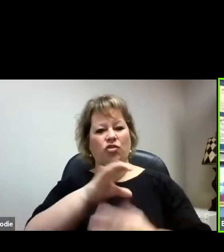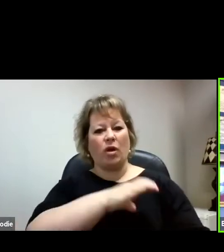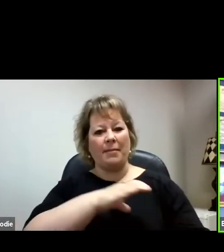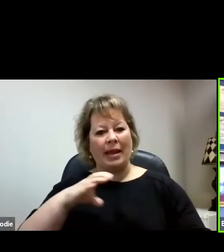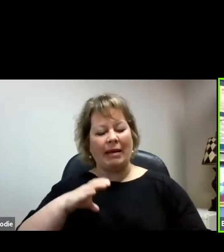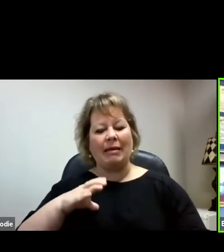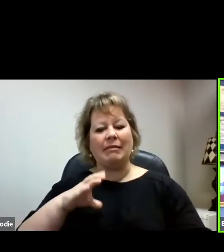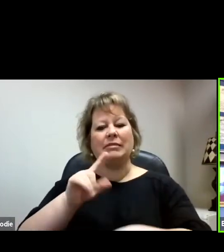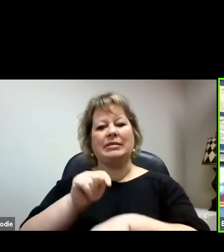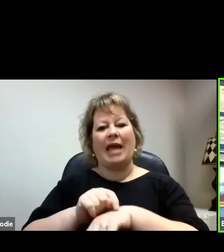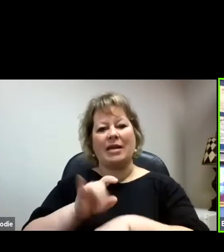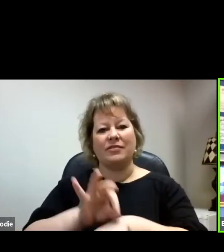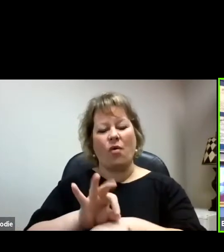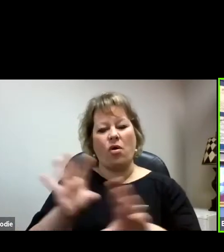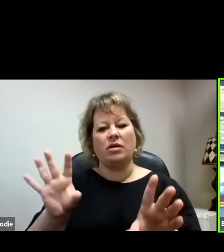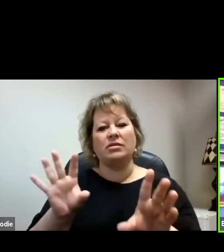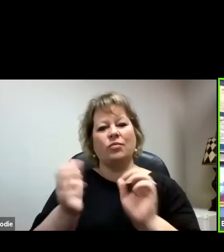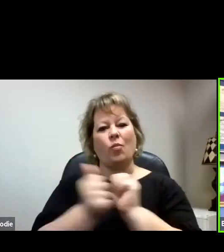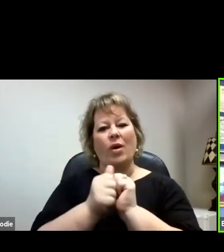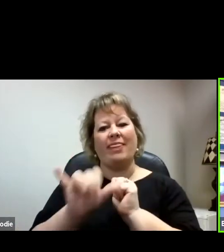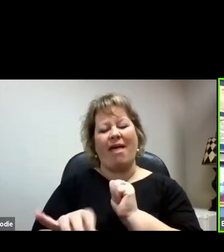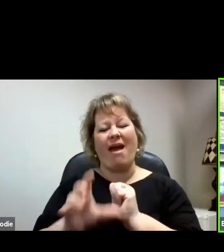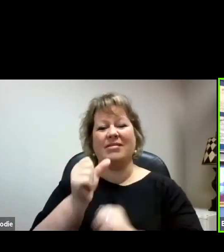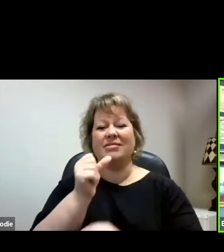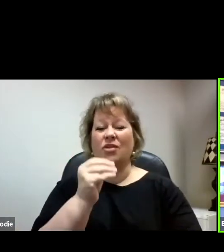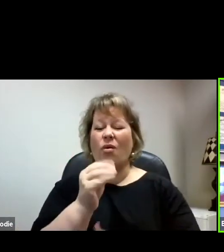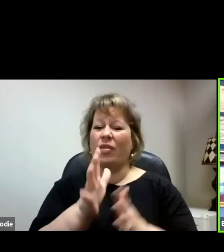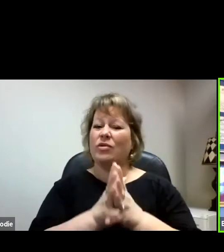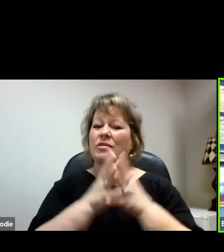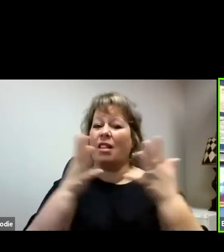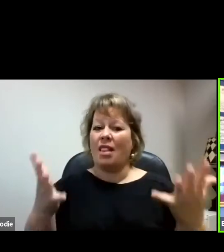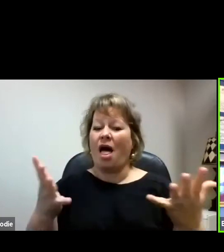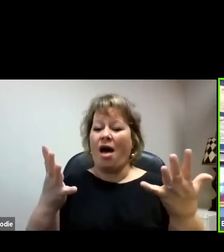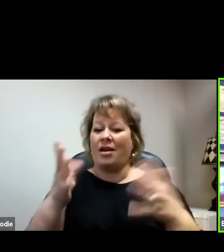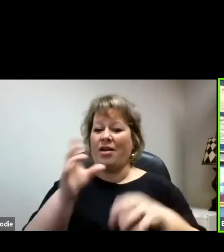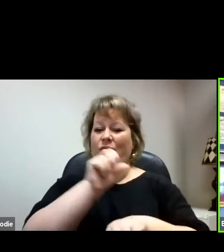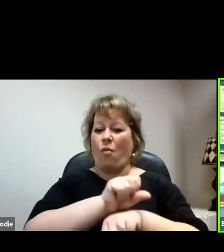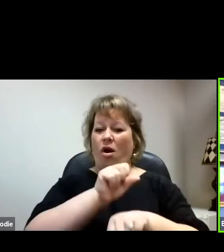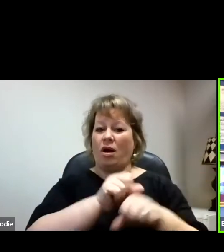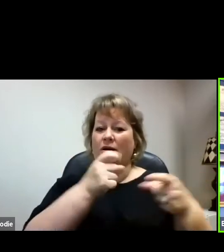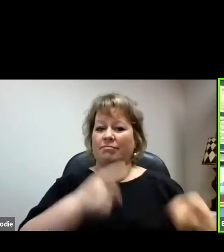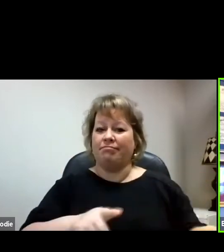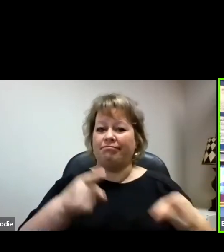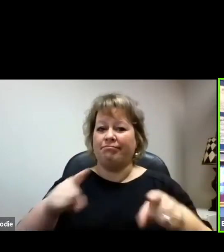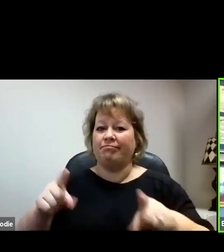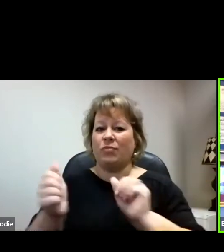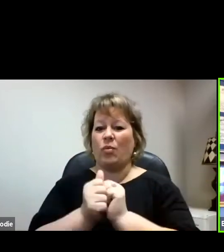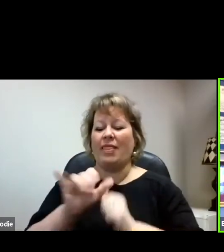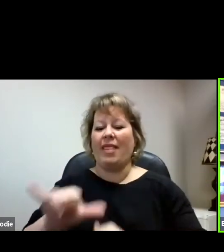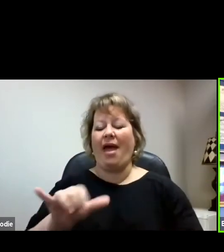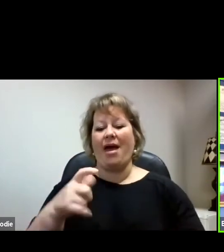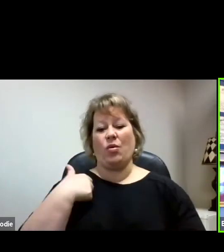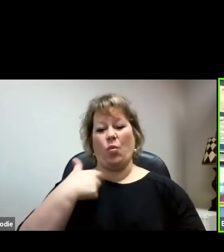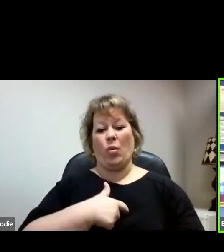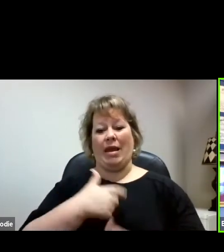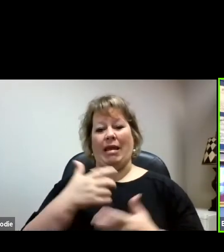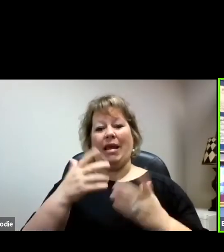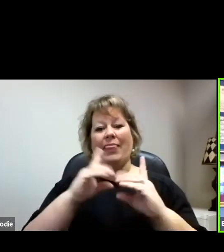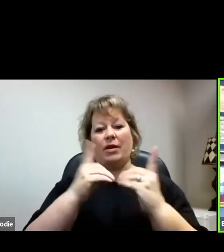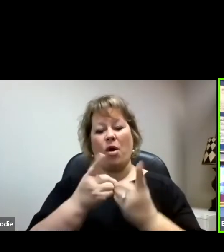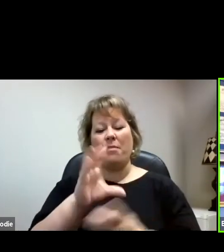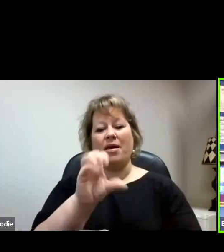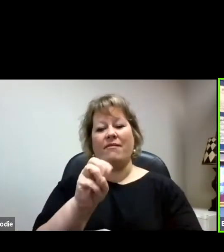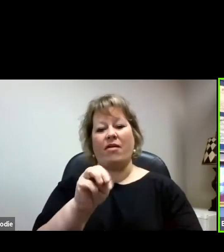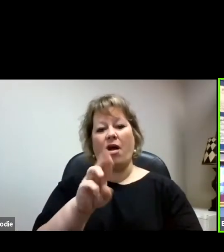associated with those. So a good bit of that work going on. We in Commerce fund the Regional Council